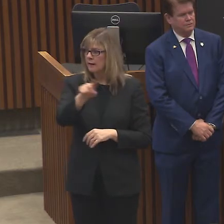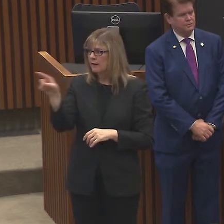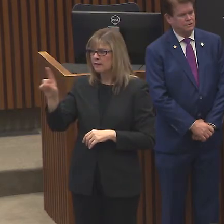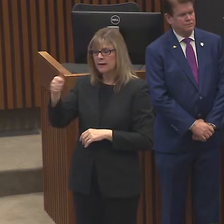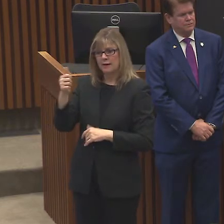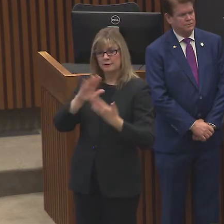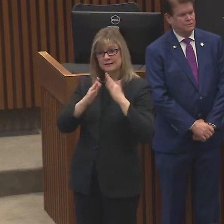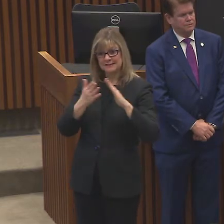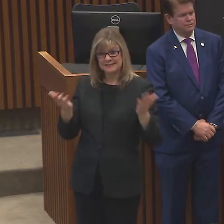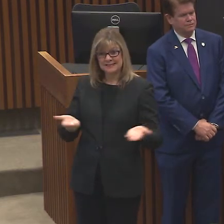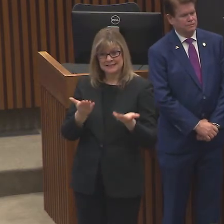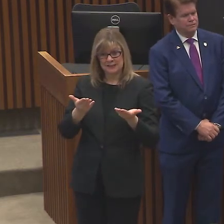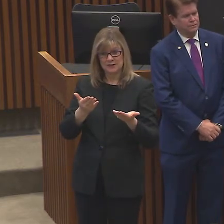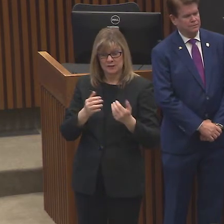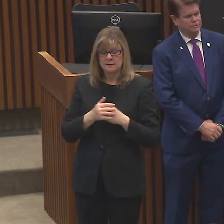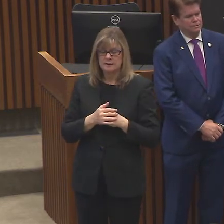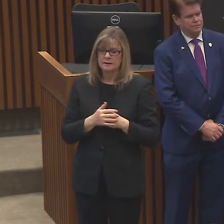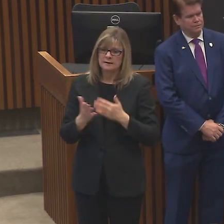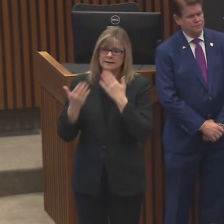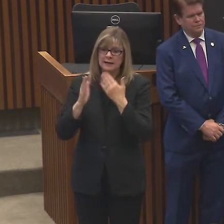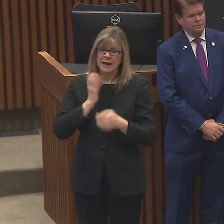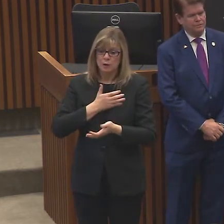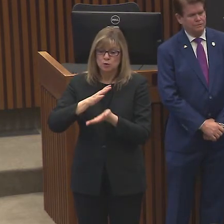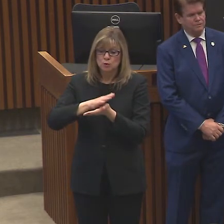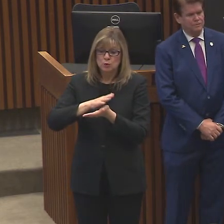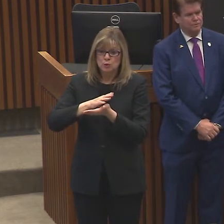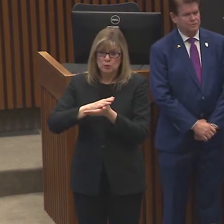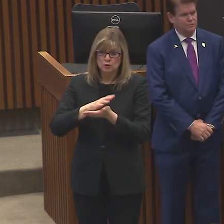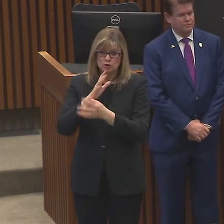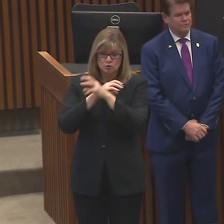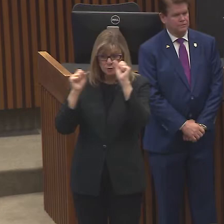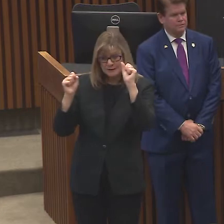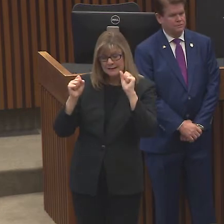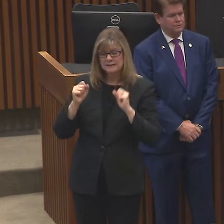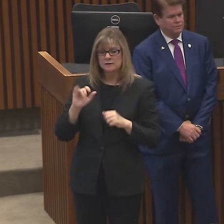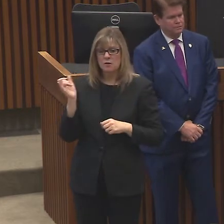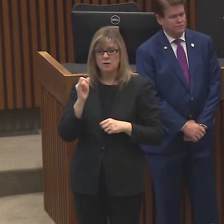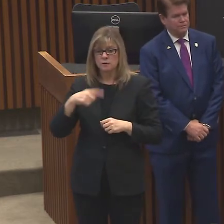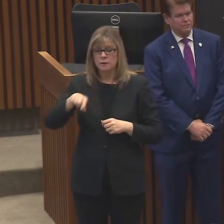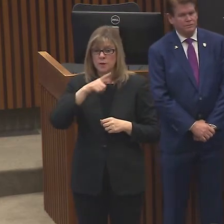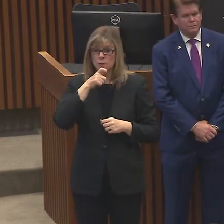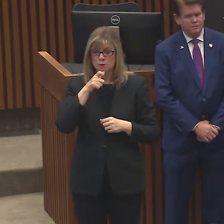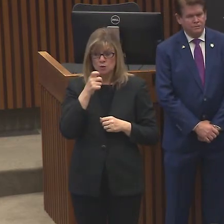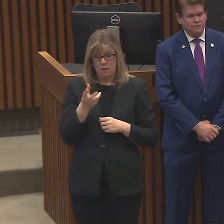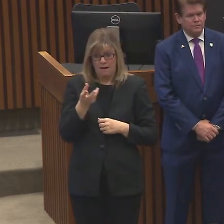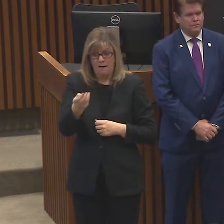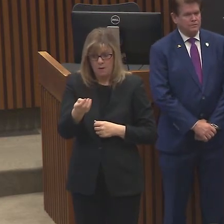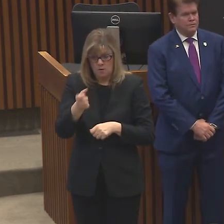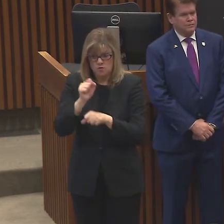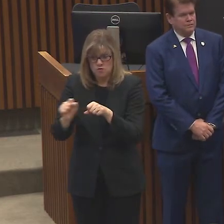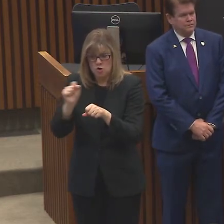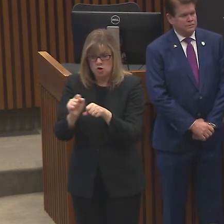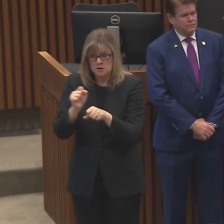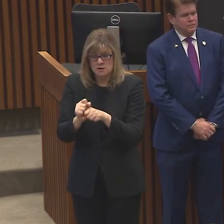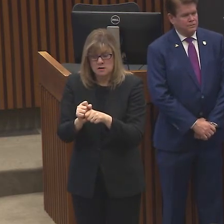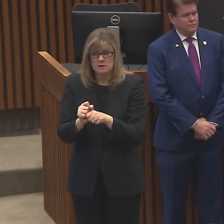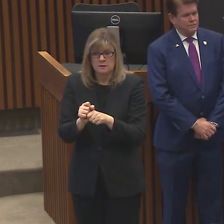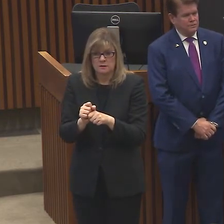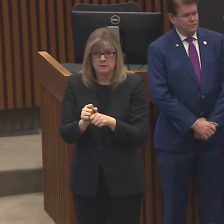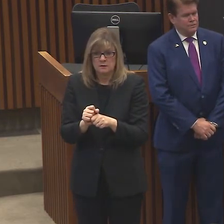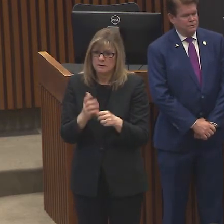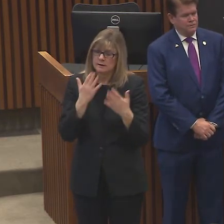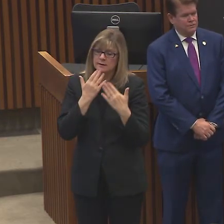this community. I want to thank our school superintendents and I want to thank those that are on the front line. I particularly want to thank my colleagues,